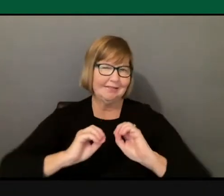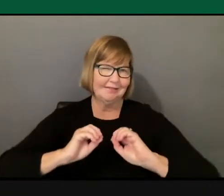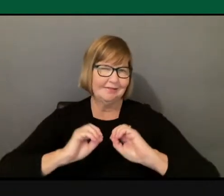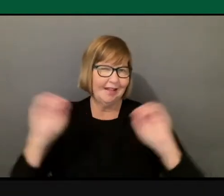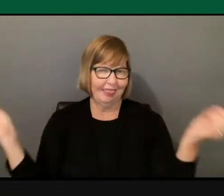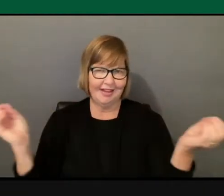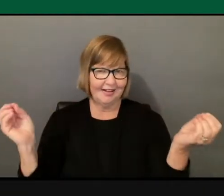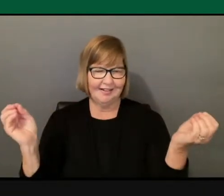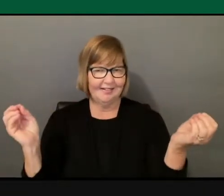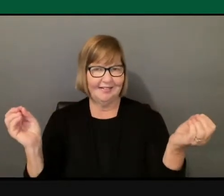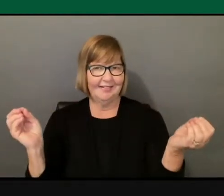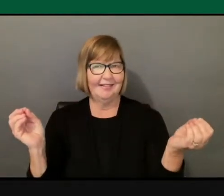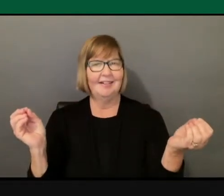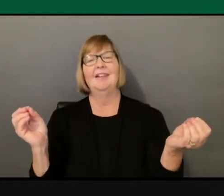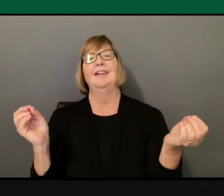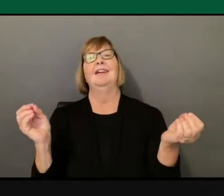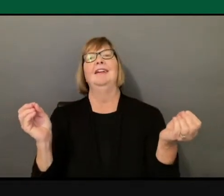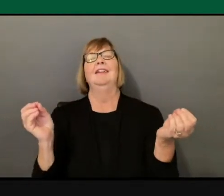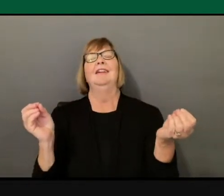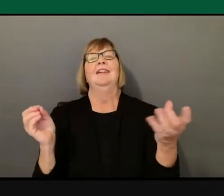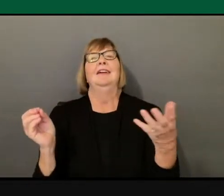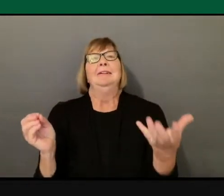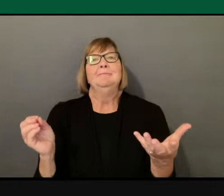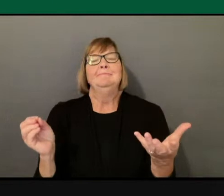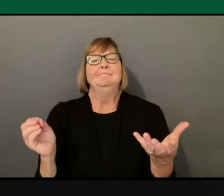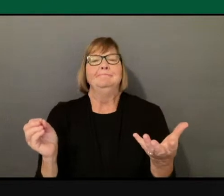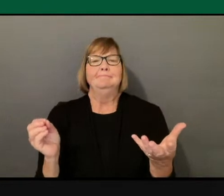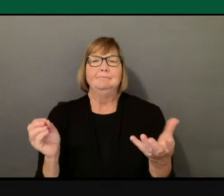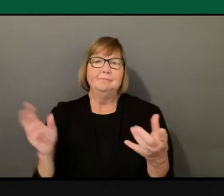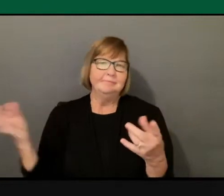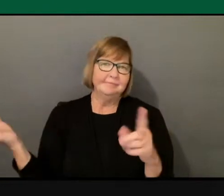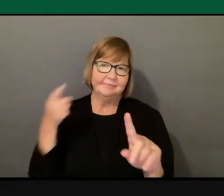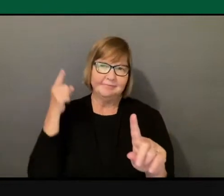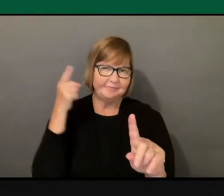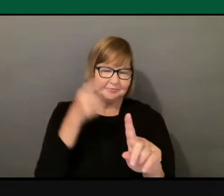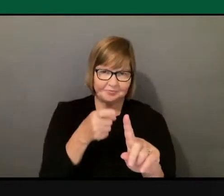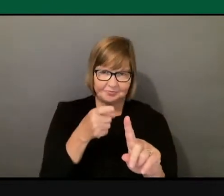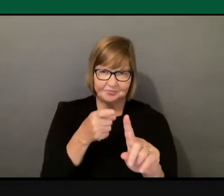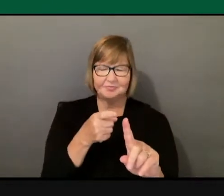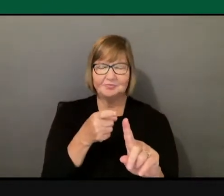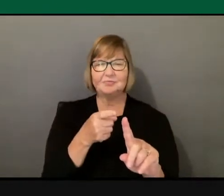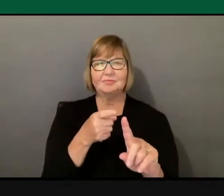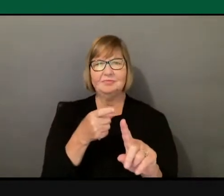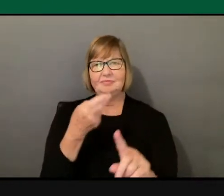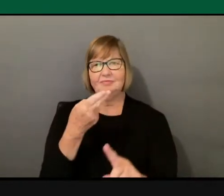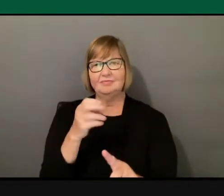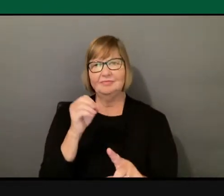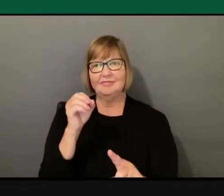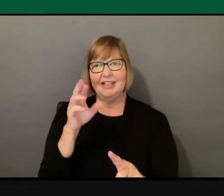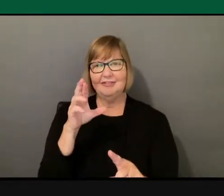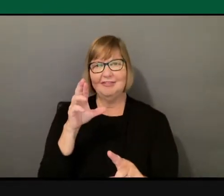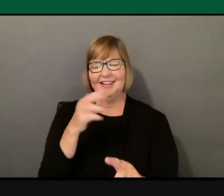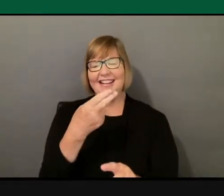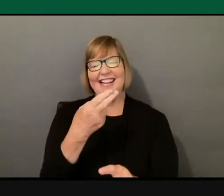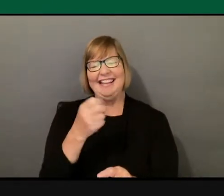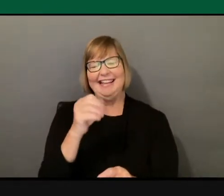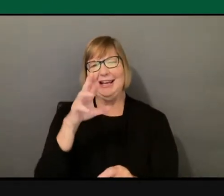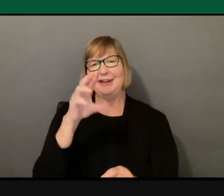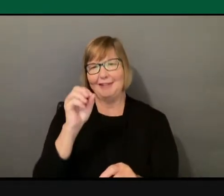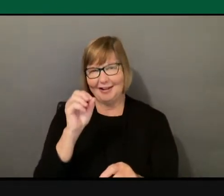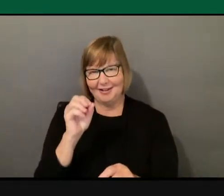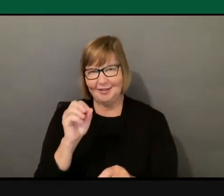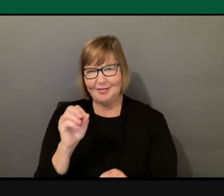So I'm going to get back to my hero, Ibu Patel, who is one of my heroes.